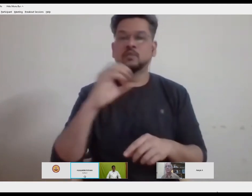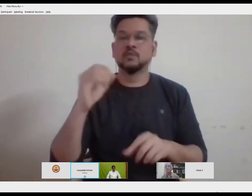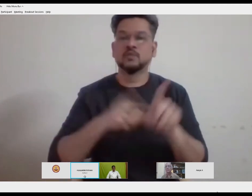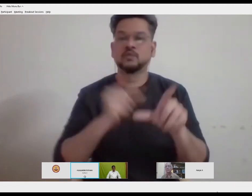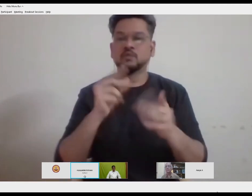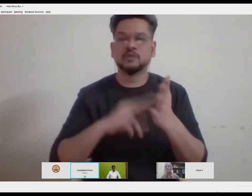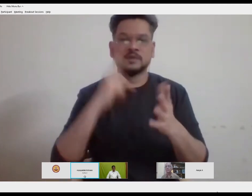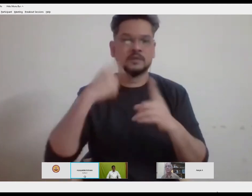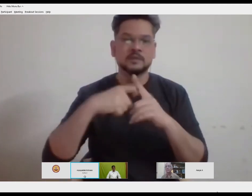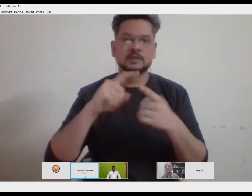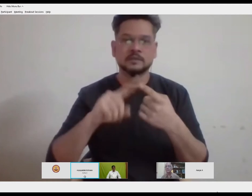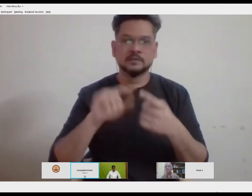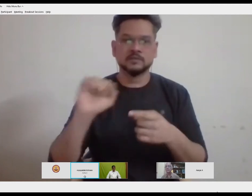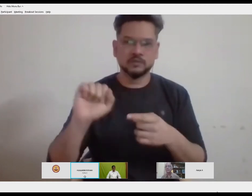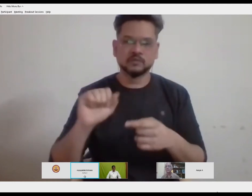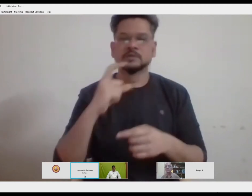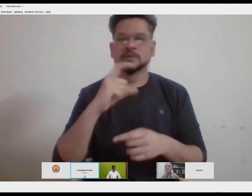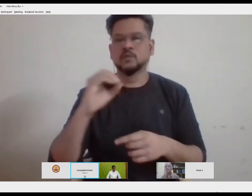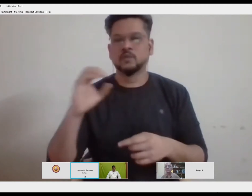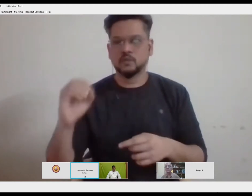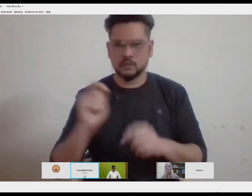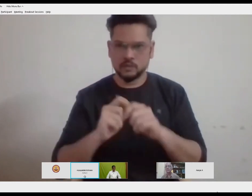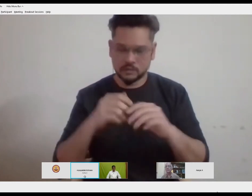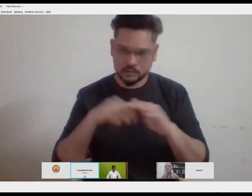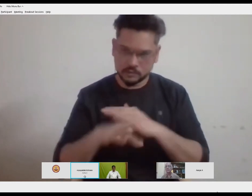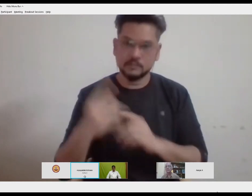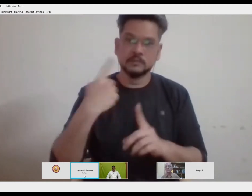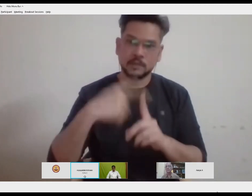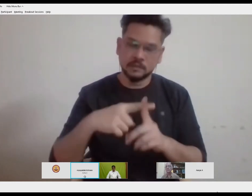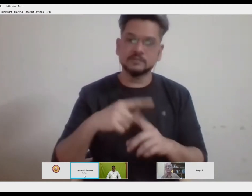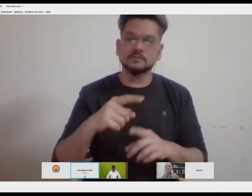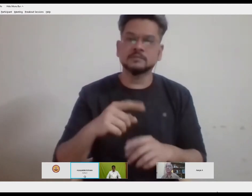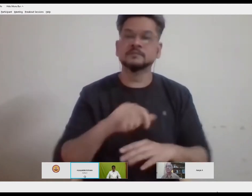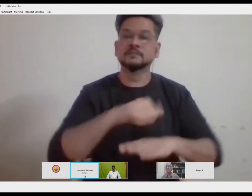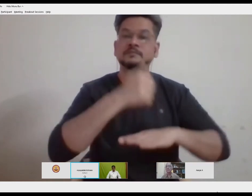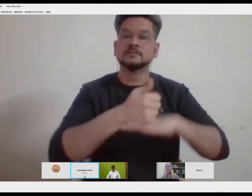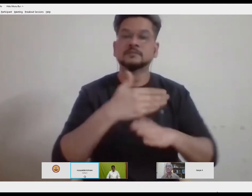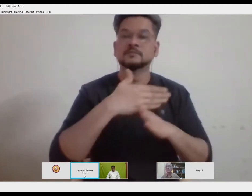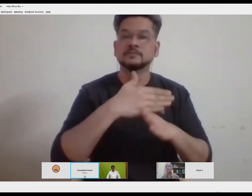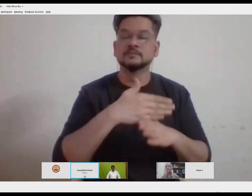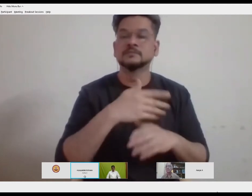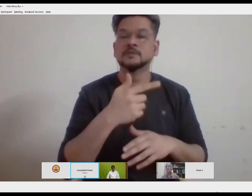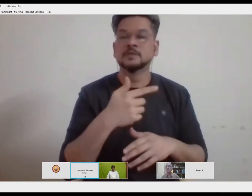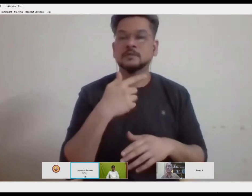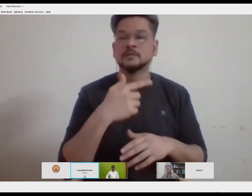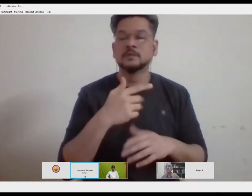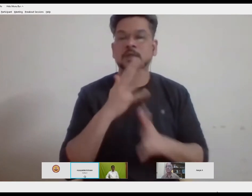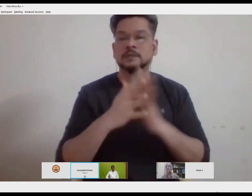creates sign language content and he's also the co-founder and a partner of Let's Sign